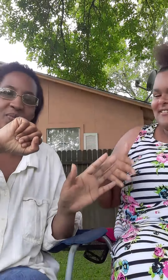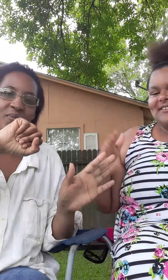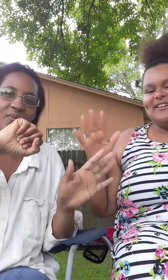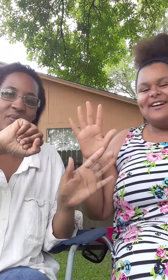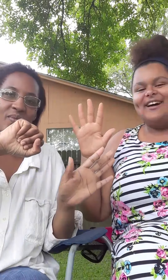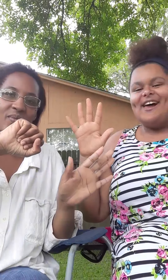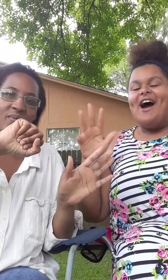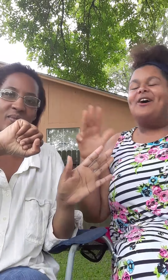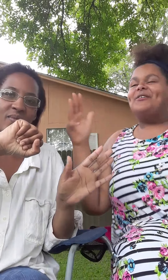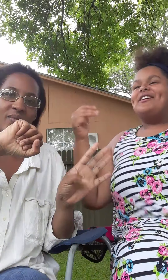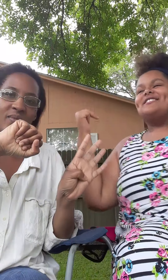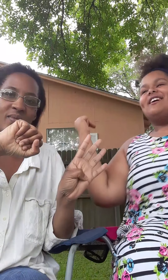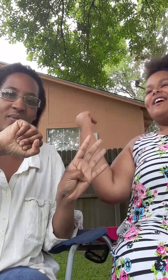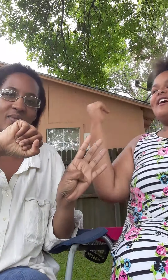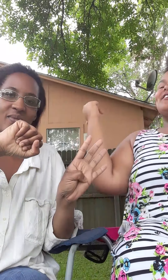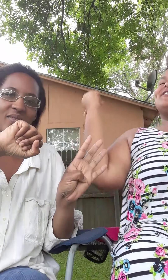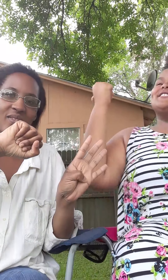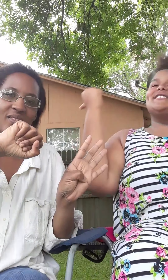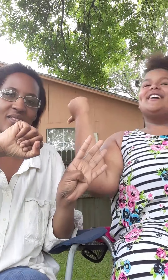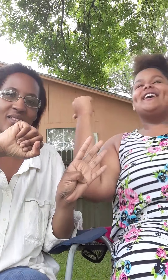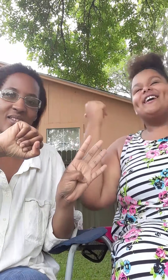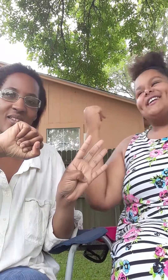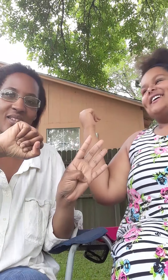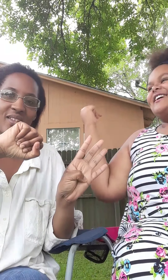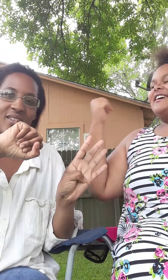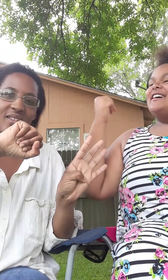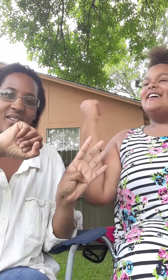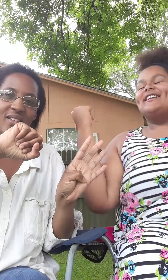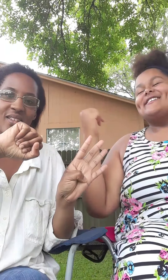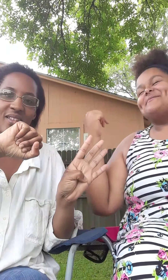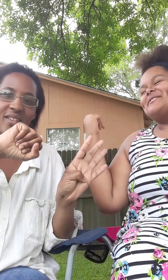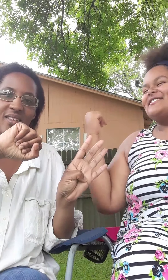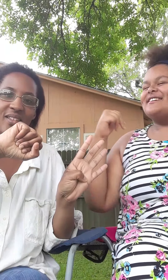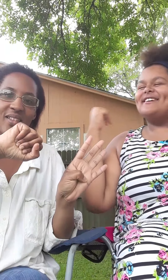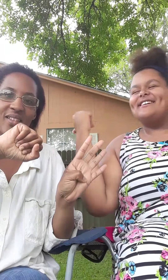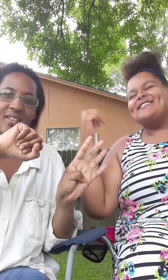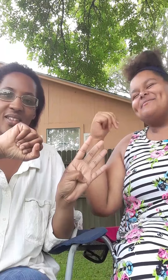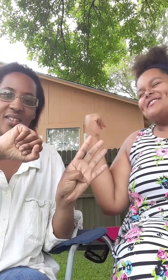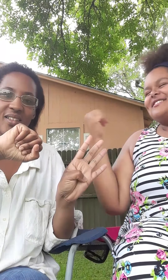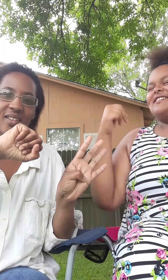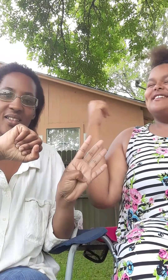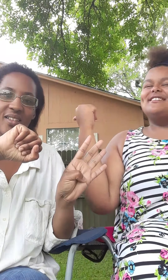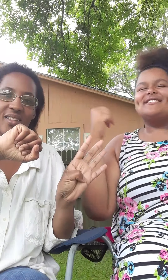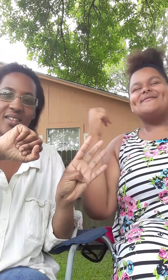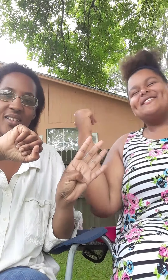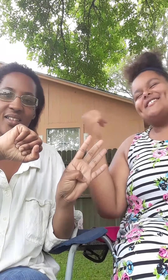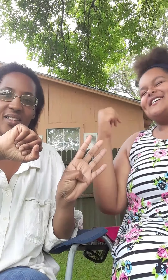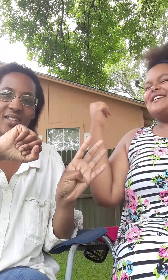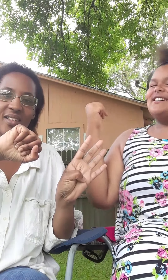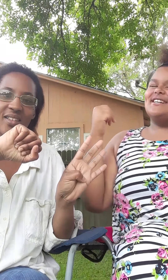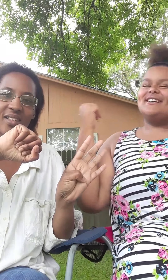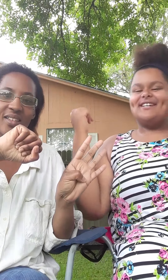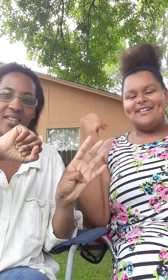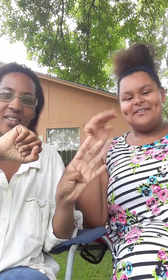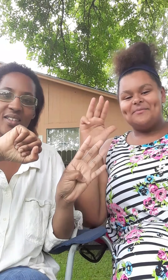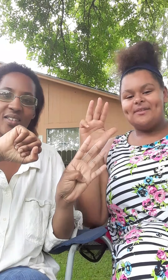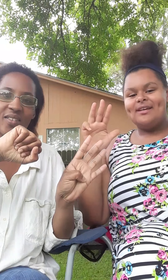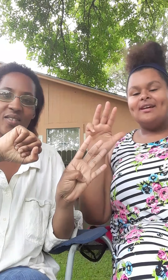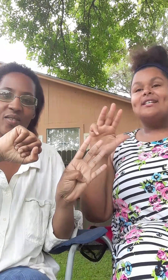Watch out, oh, watch out, oh, watch out, yeah. That's my shout, that's my shout, that's my shout. I'm like, hey, what's up,